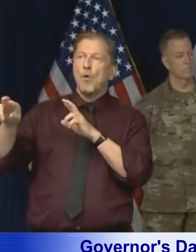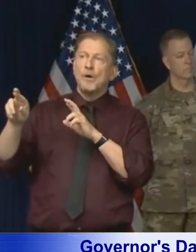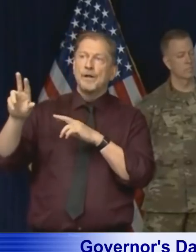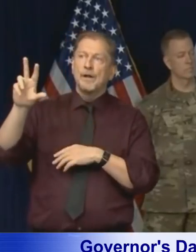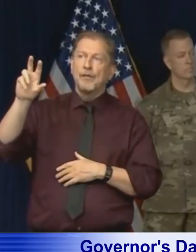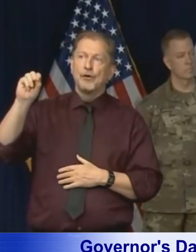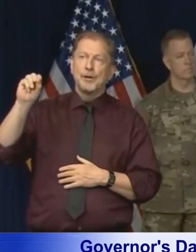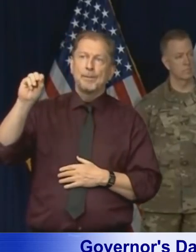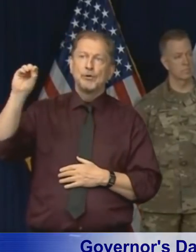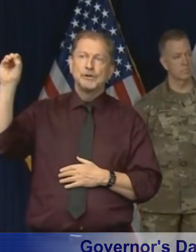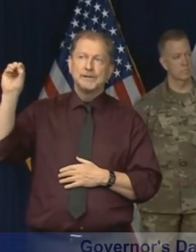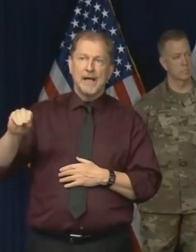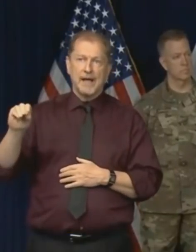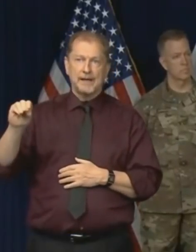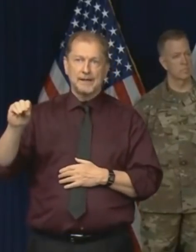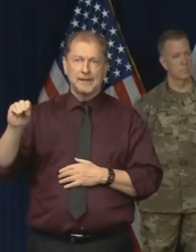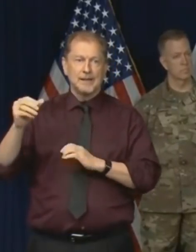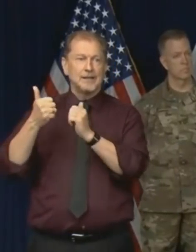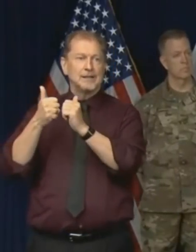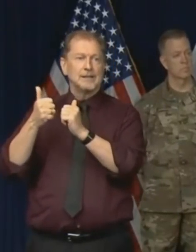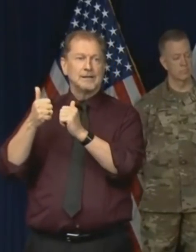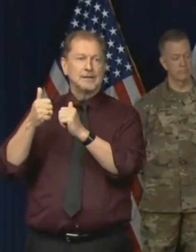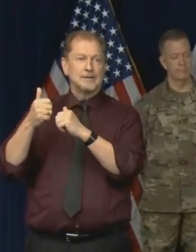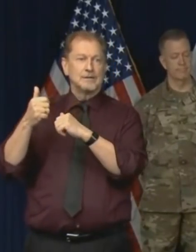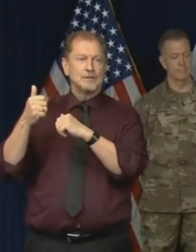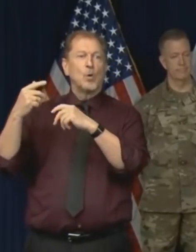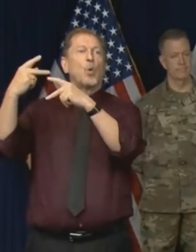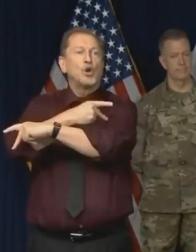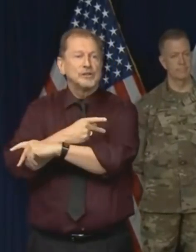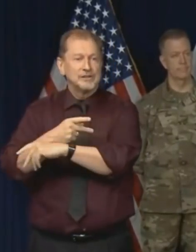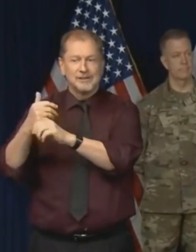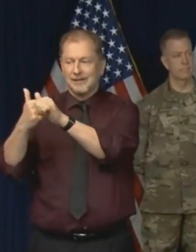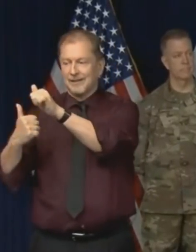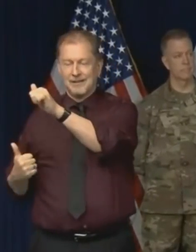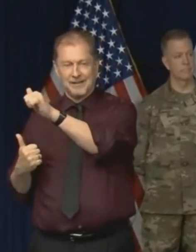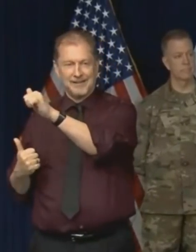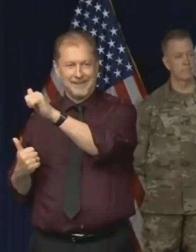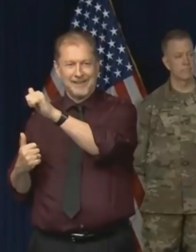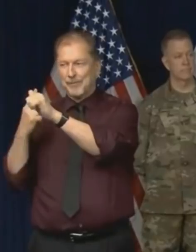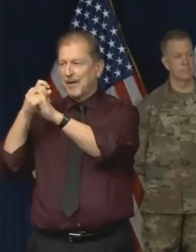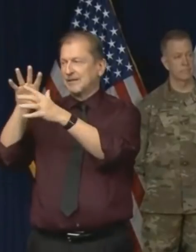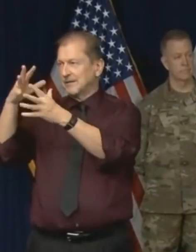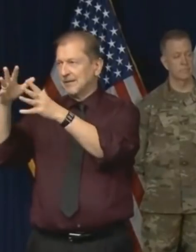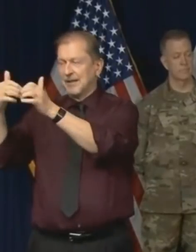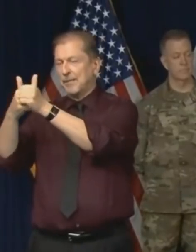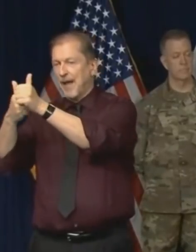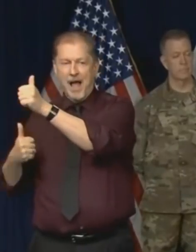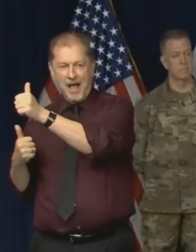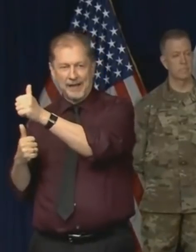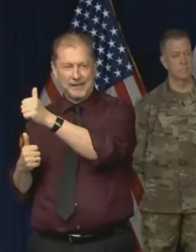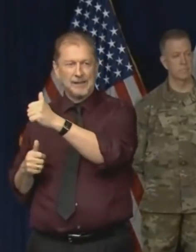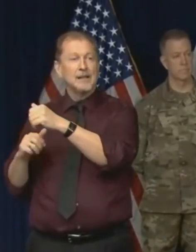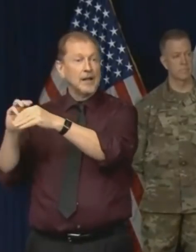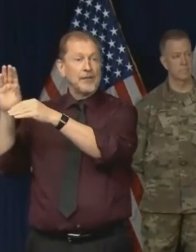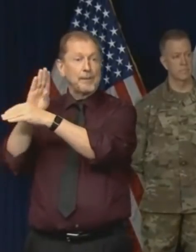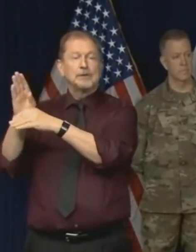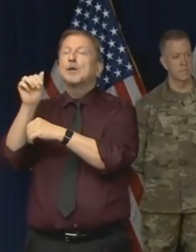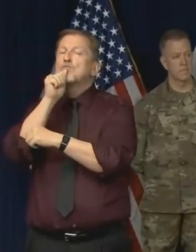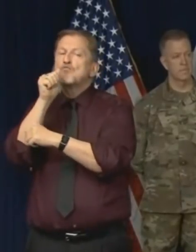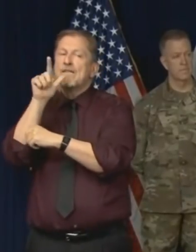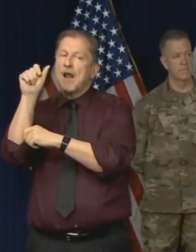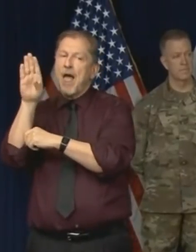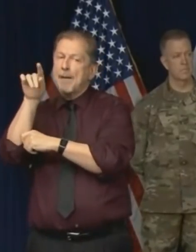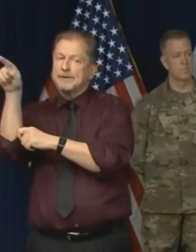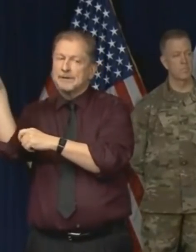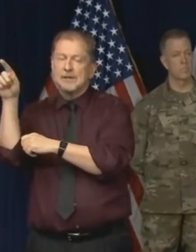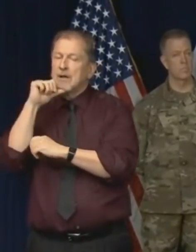results than they were before. They've had their own issues with processing. And I've talked